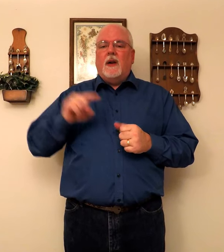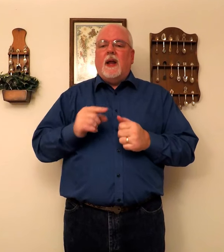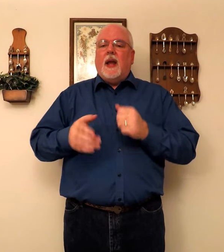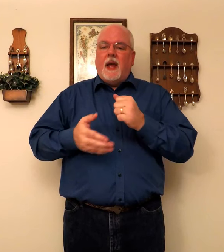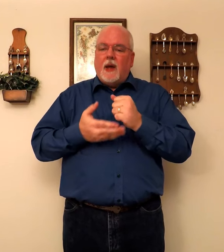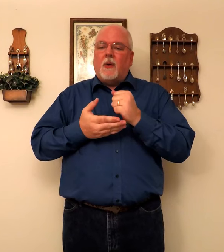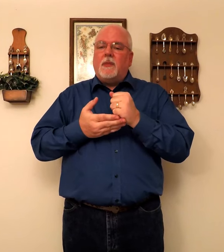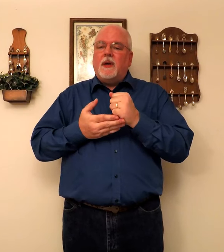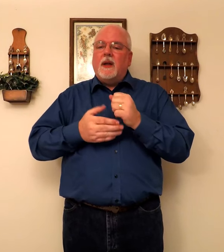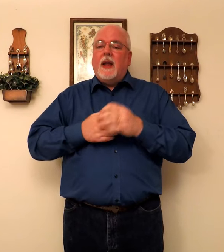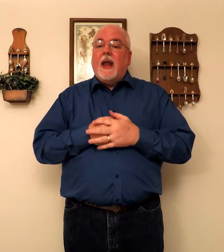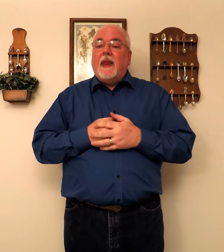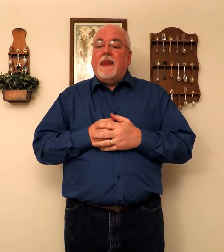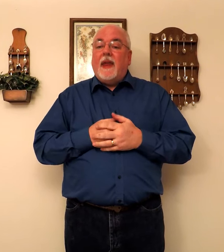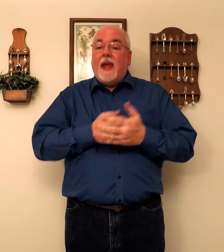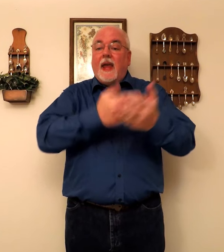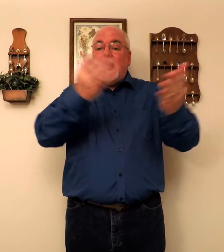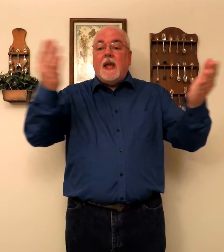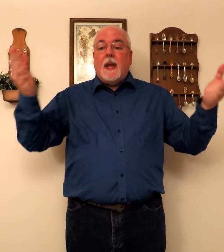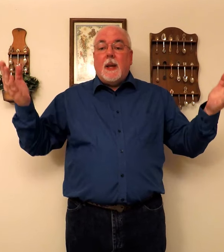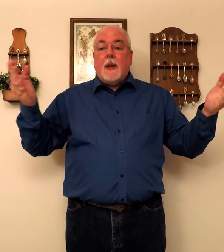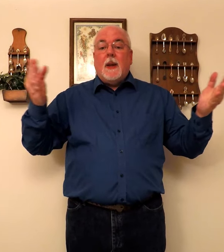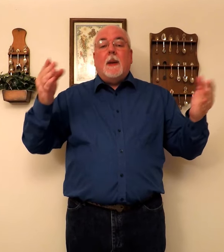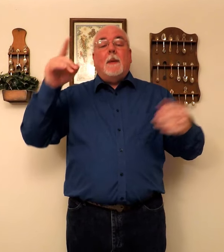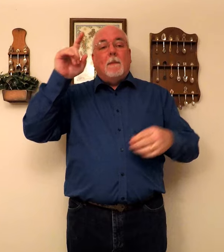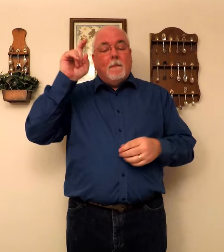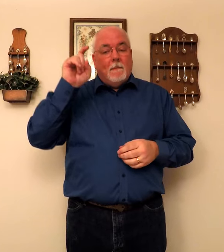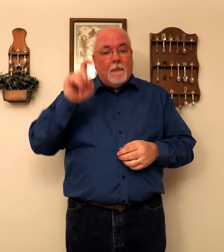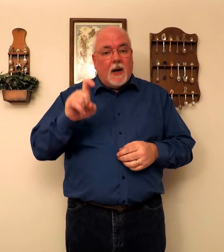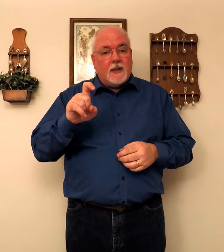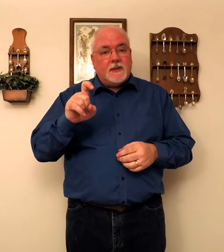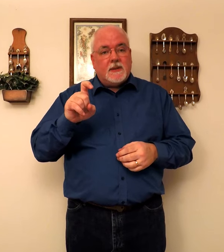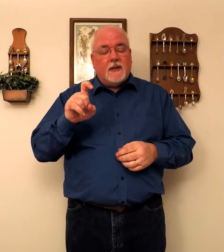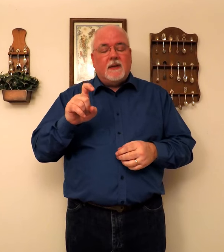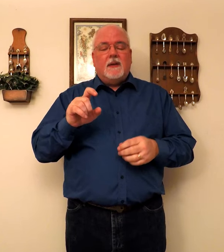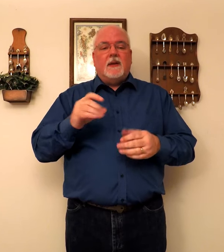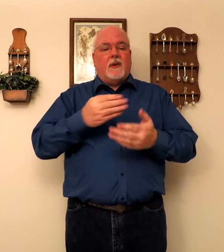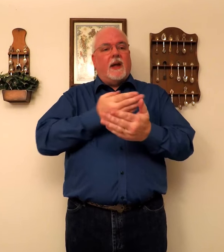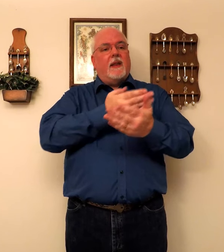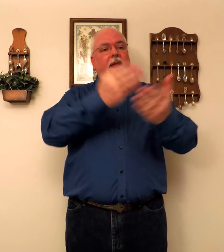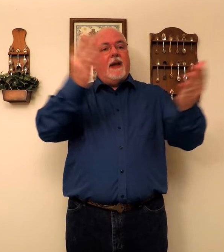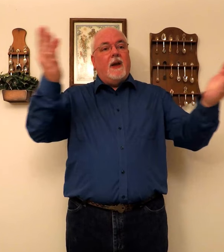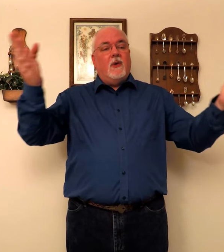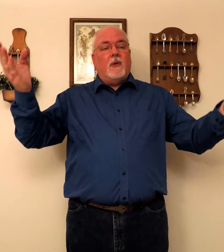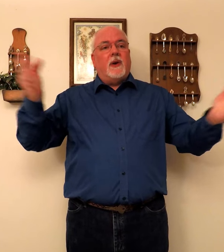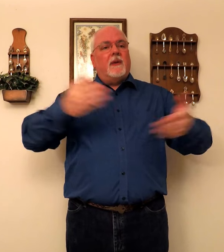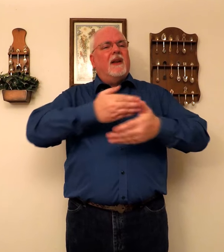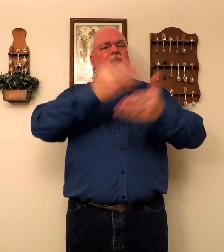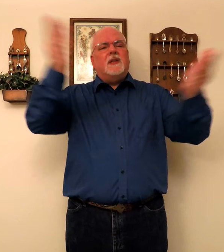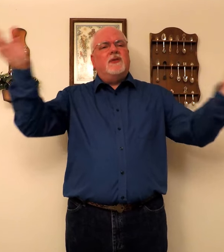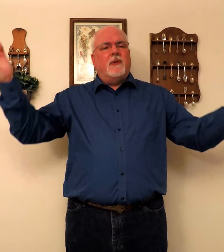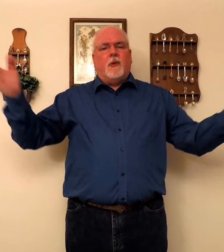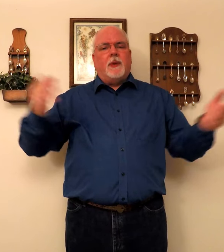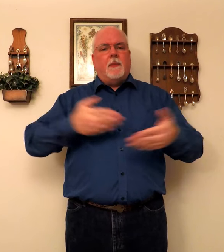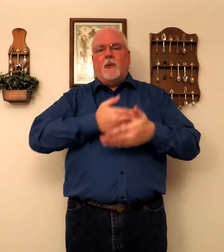For help. Help. They. Must. Okay. They. Who are we talking about? Just general people.